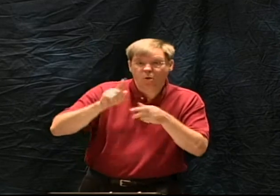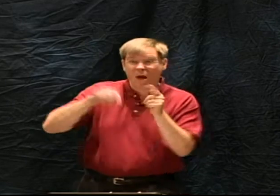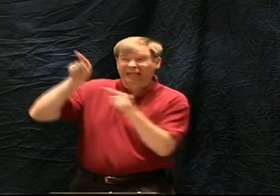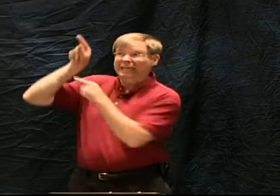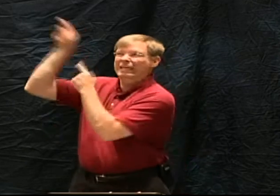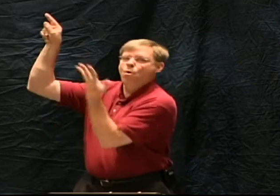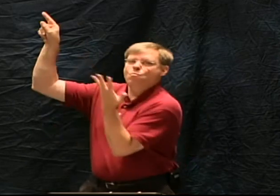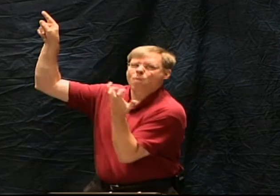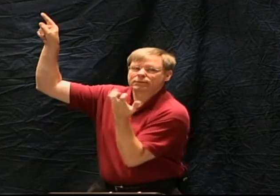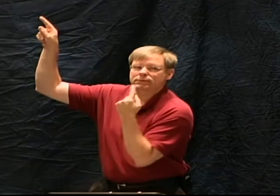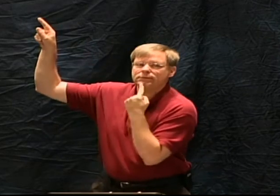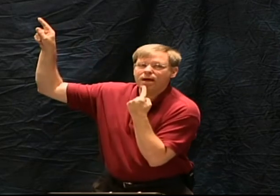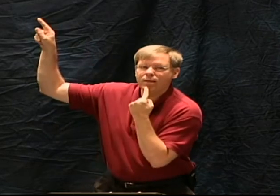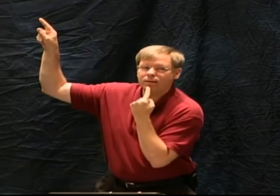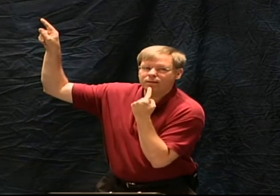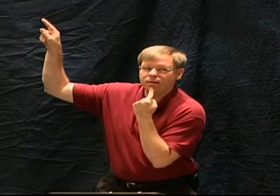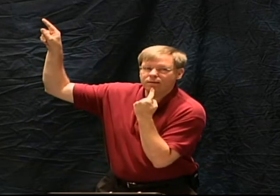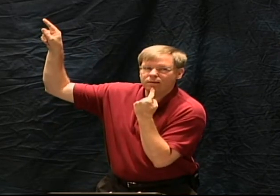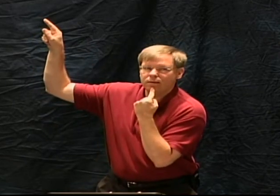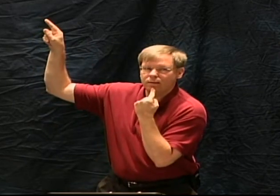what he wants us to say.